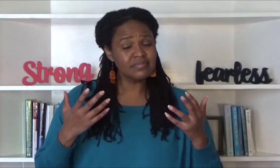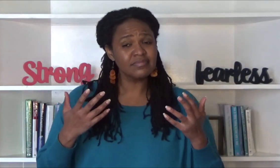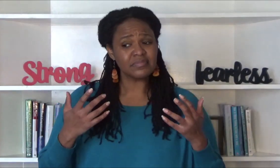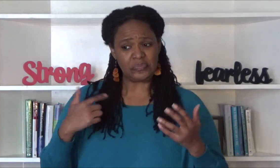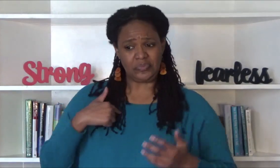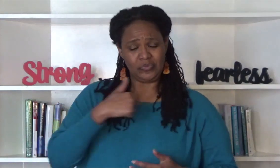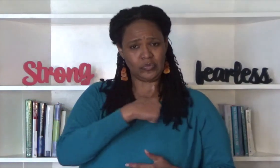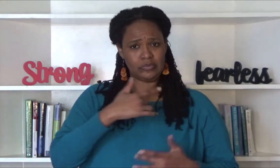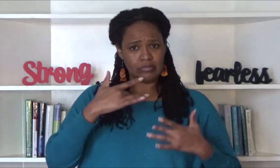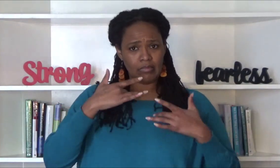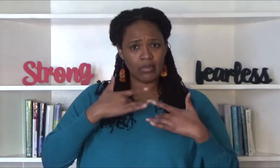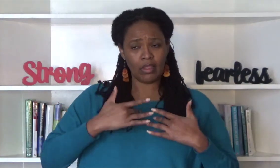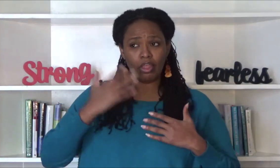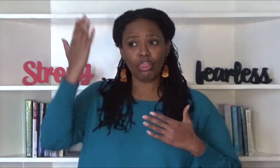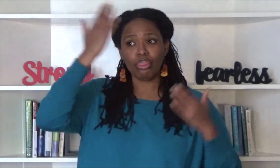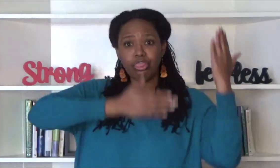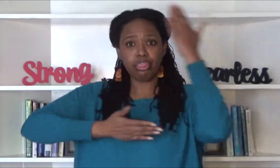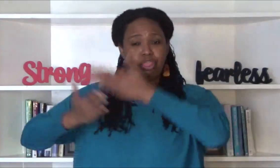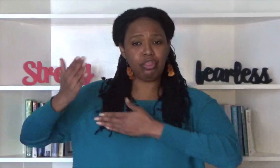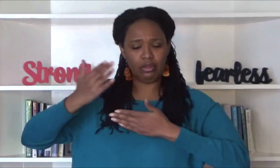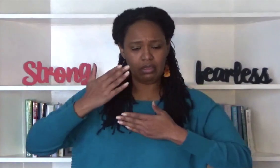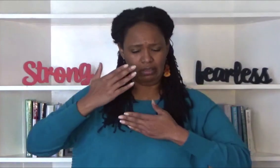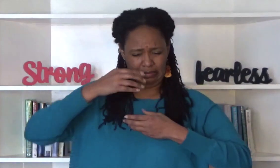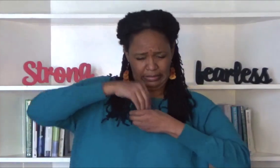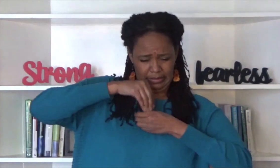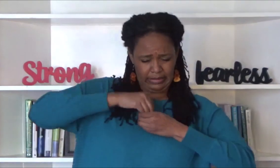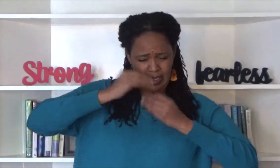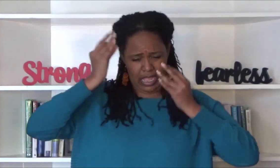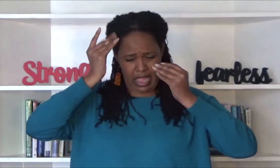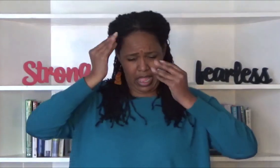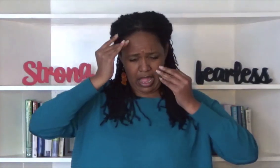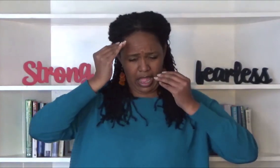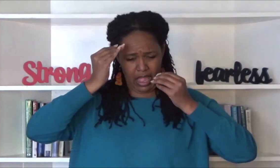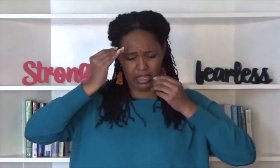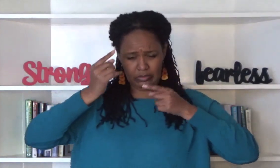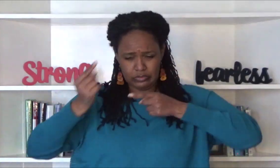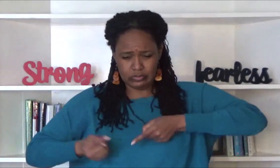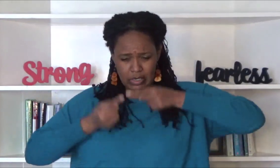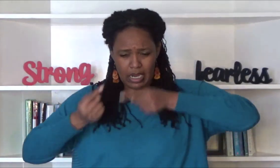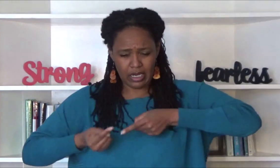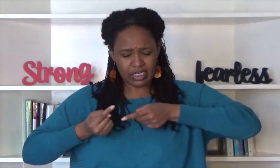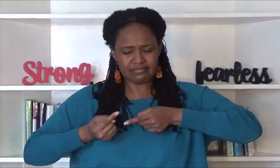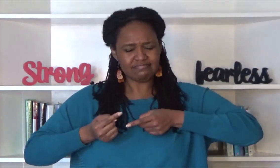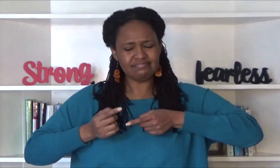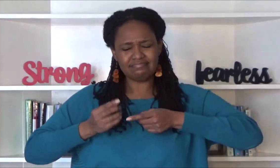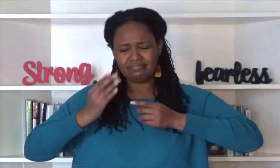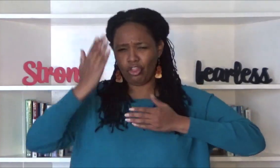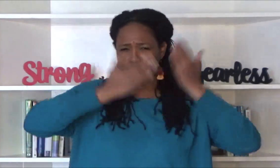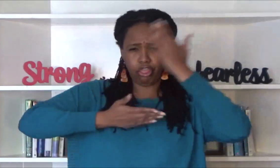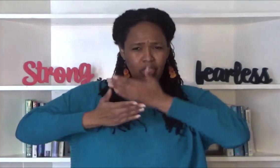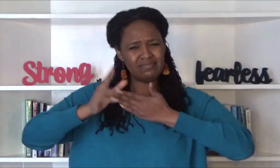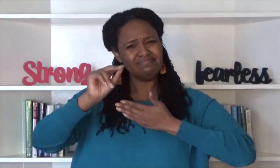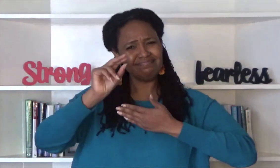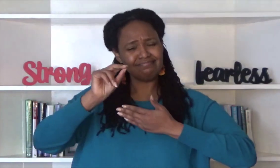instead of ignoring these internal struggles we must face them we must